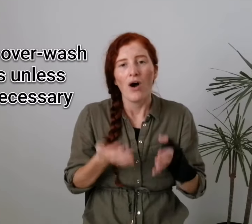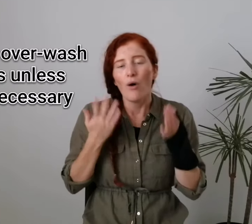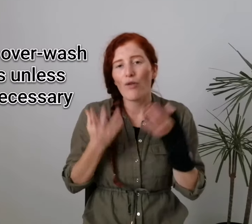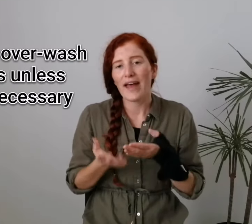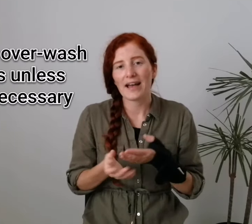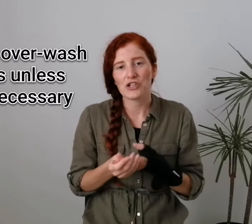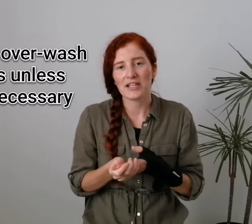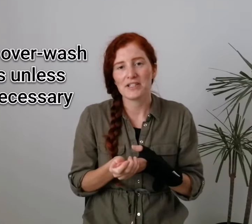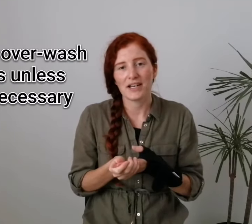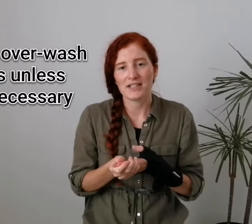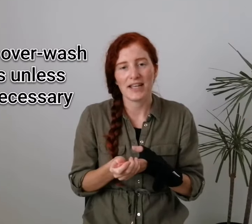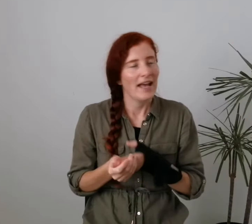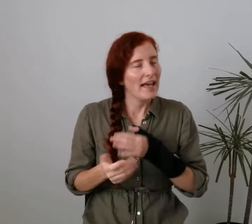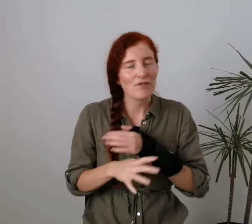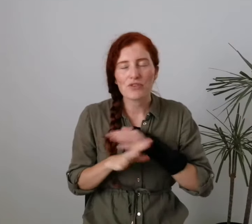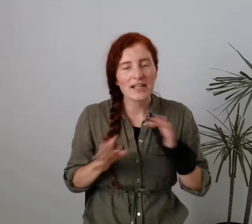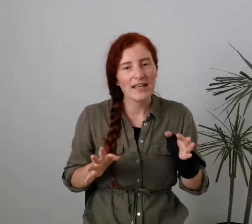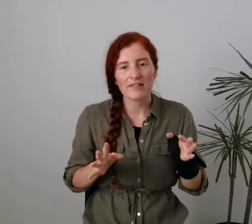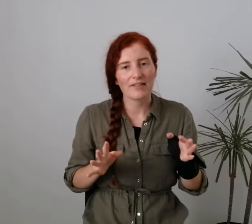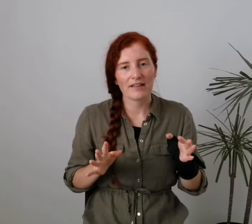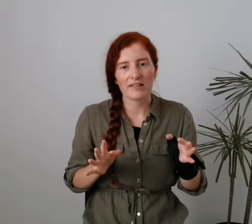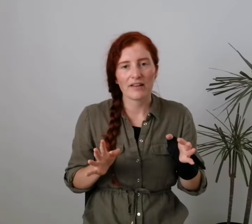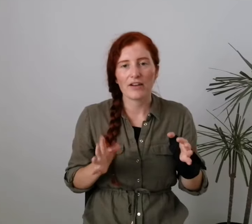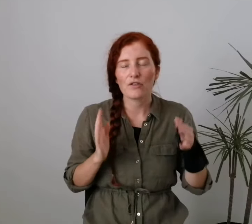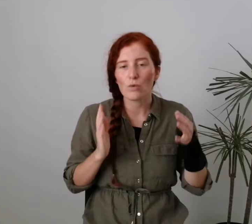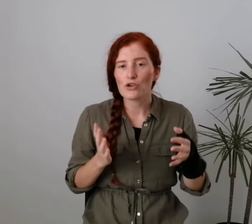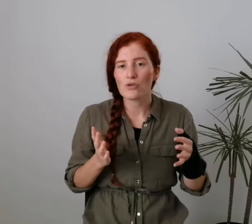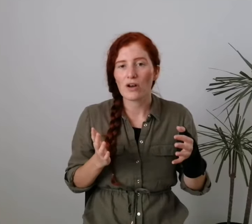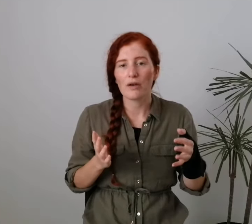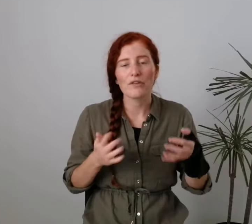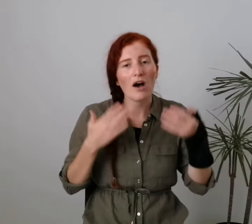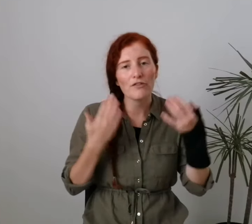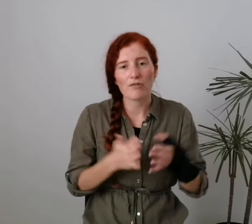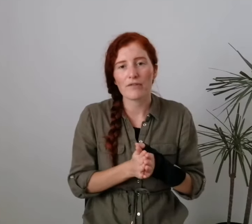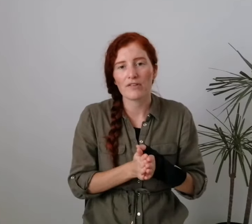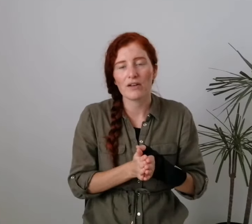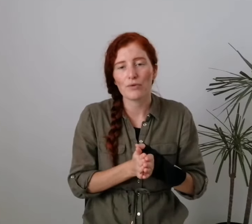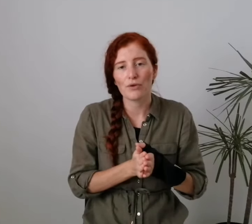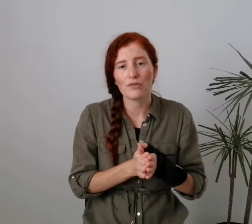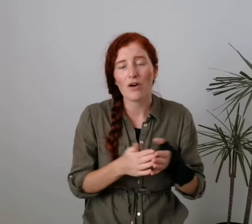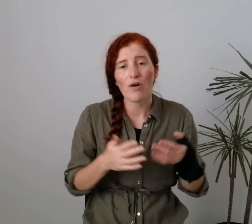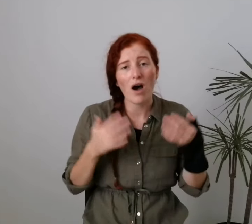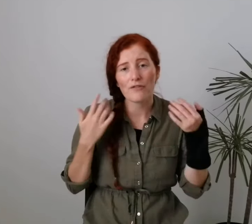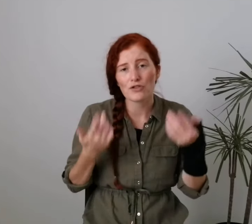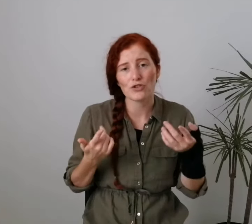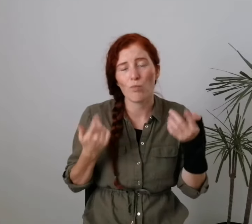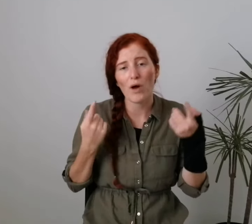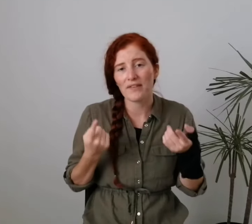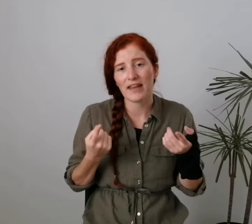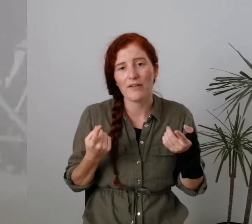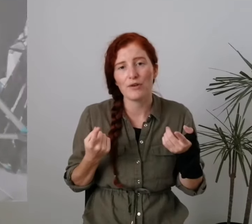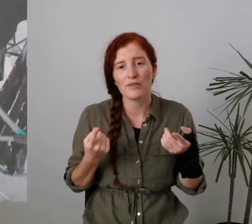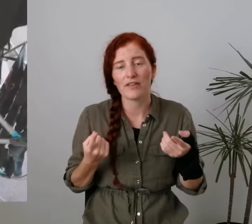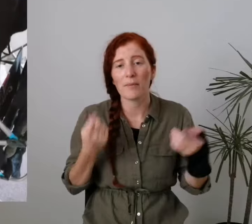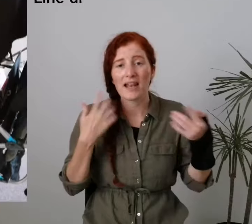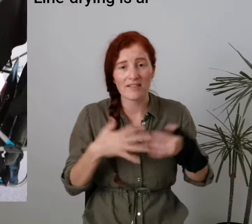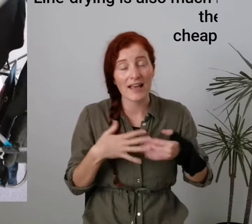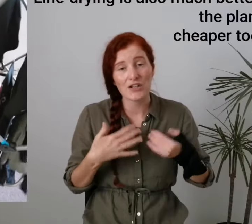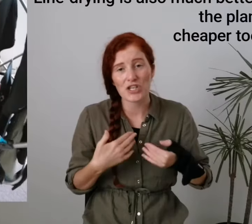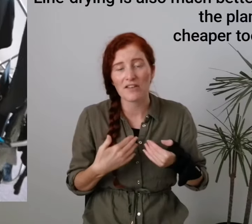or they're actually dirty. It really isn't necessary to wash your clothes after every single use or after just one day of using them unless they actually